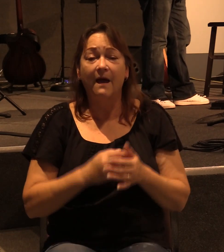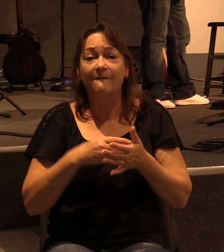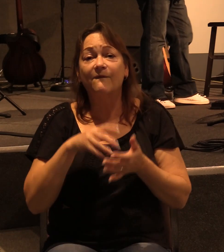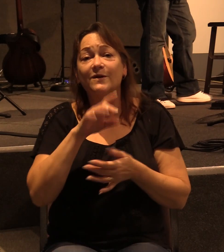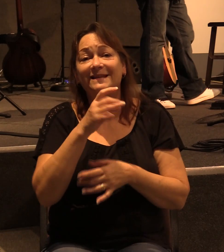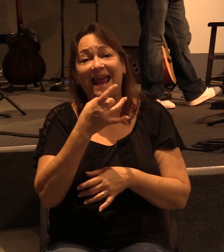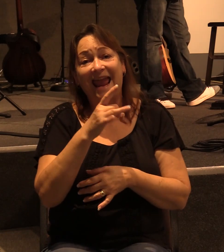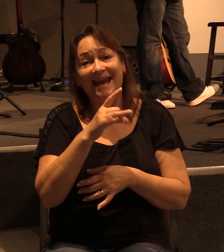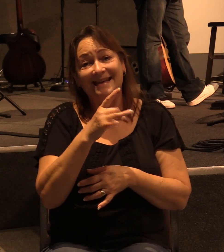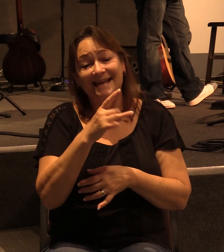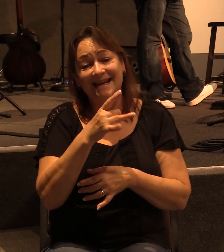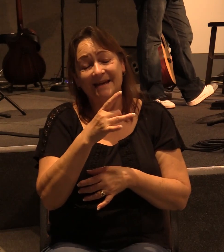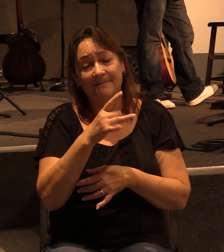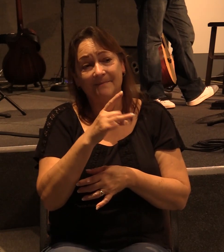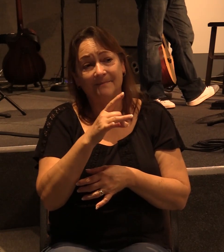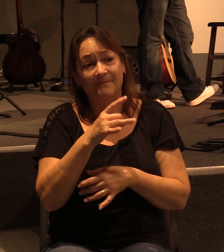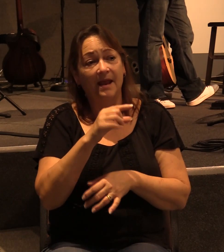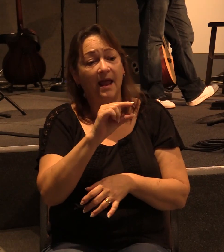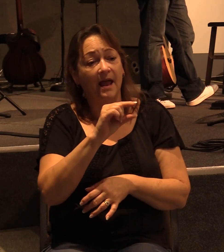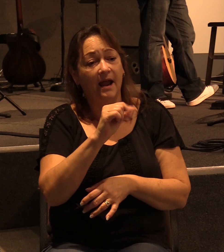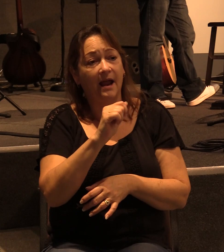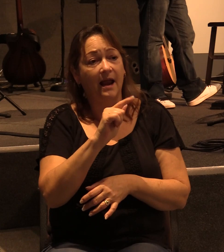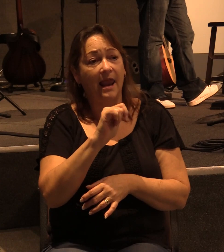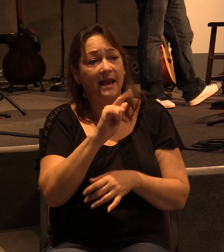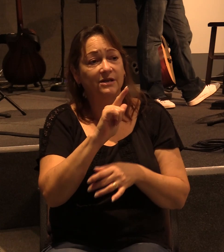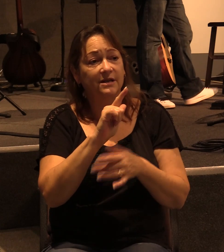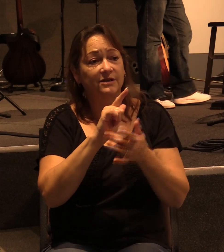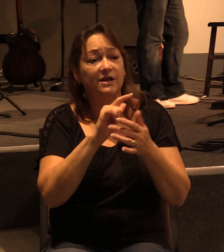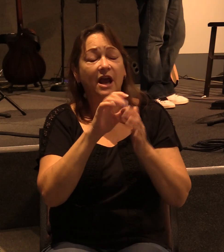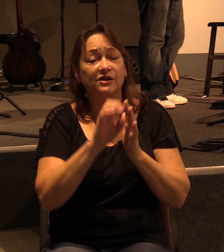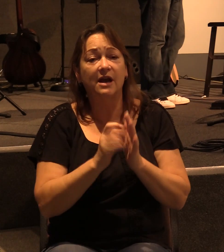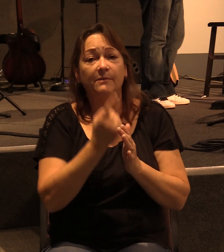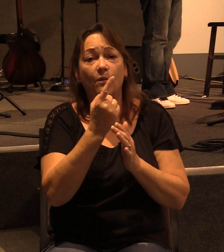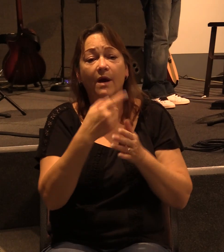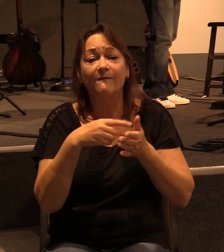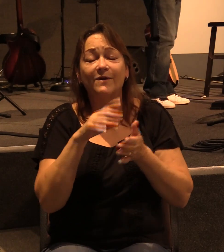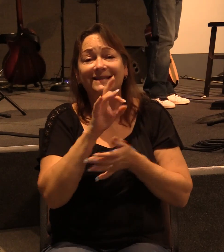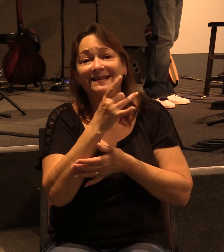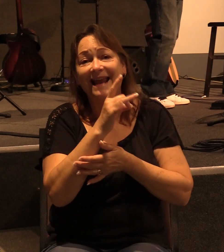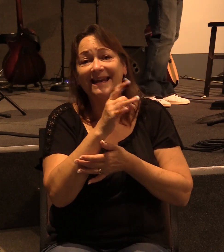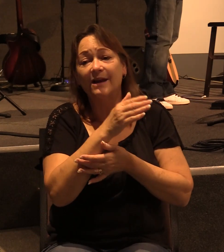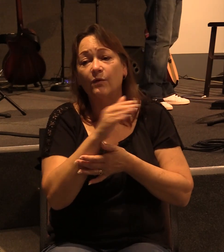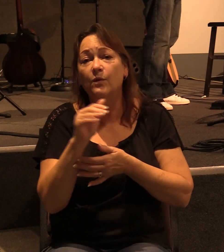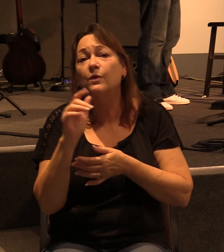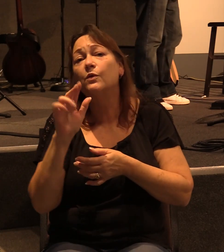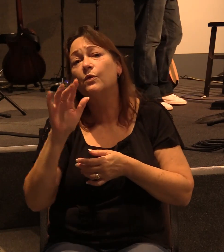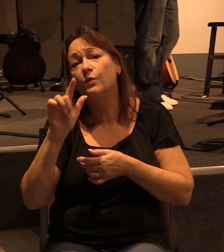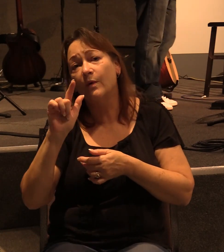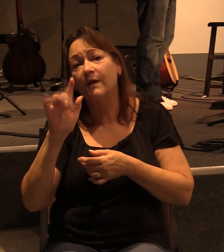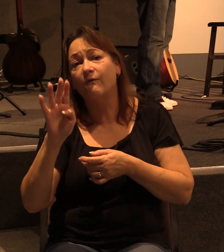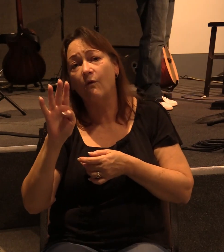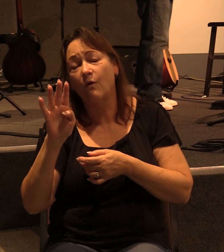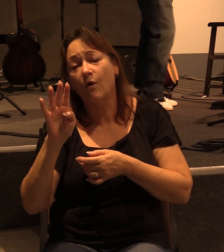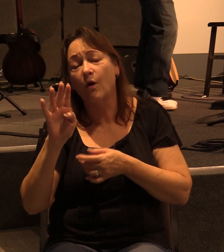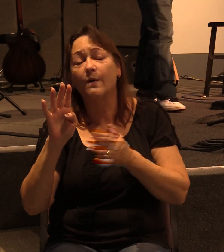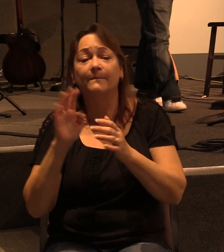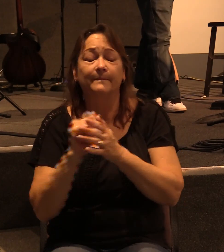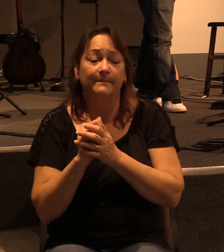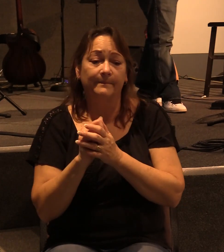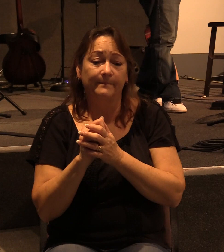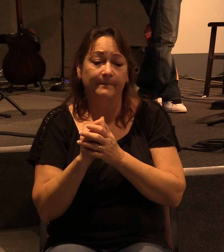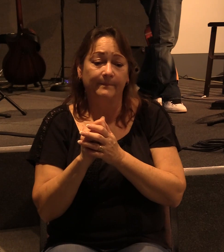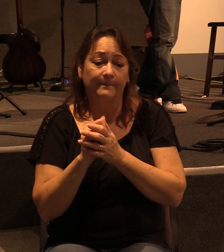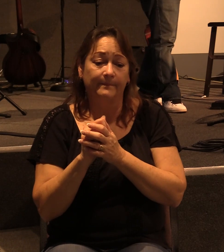verse 18. So Galatians chapter 1, verses 18 through 24. Paul says this.